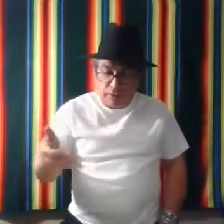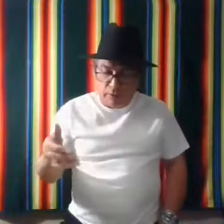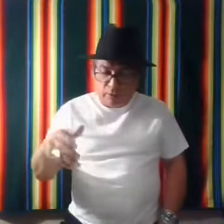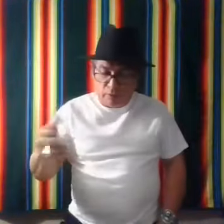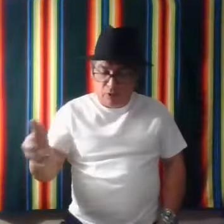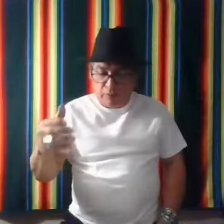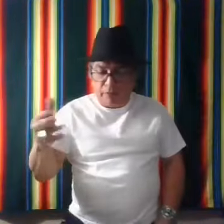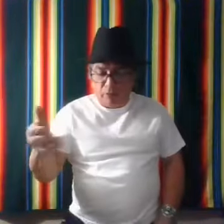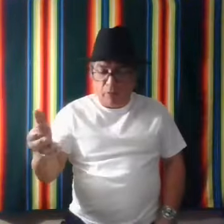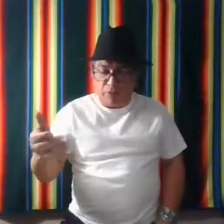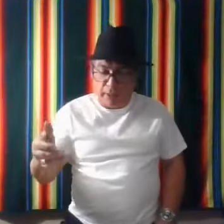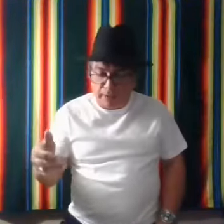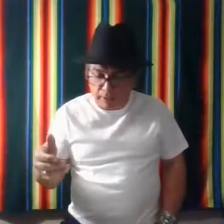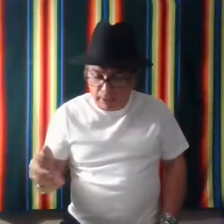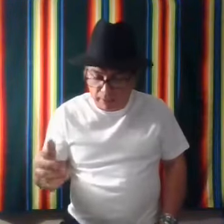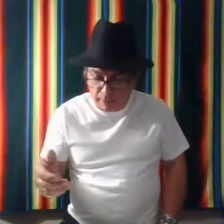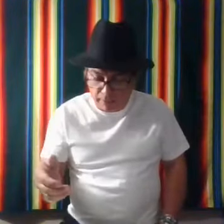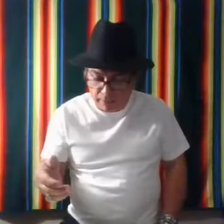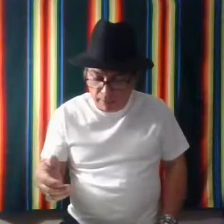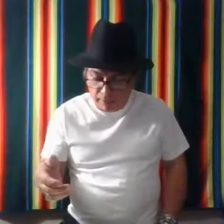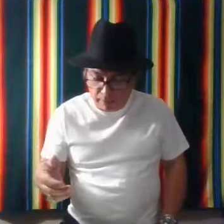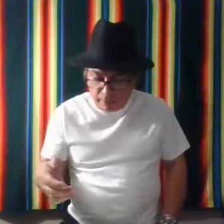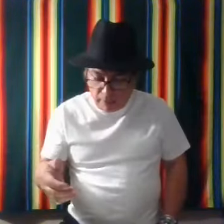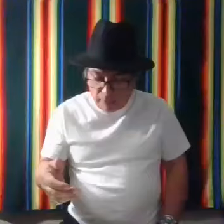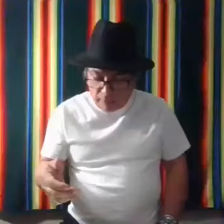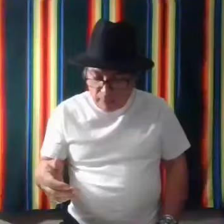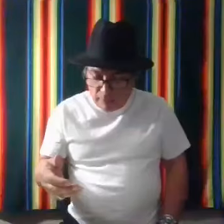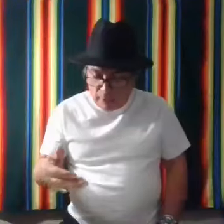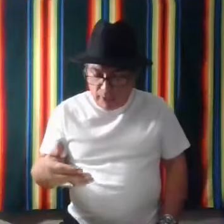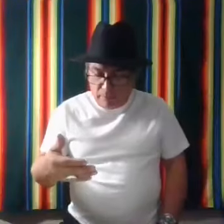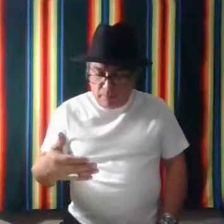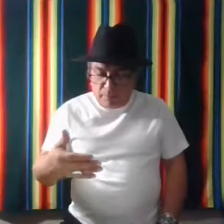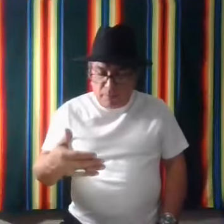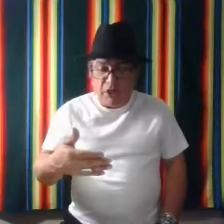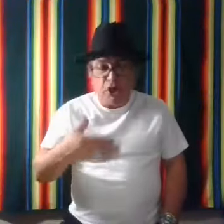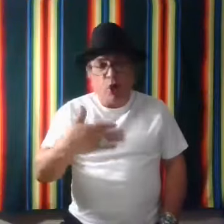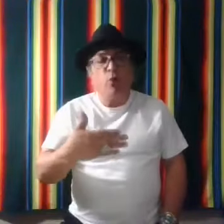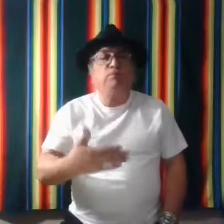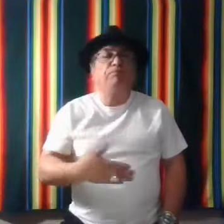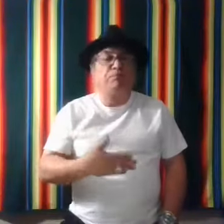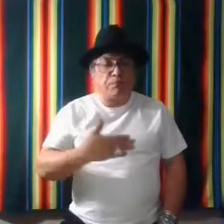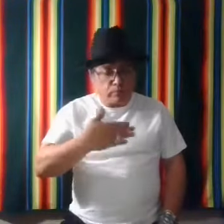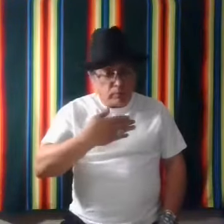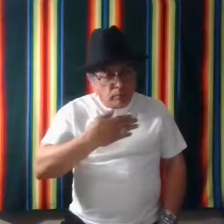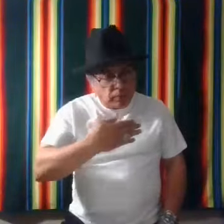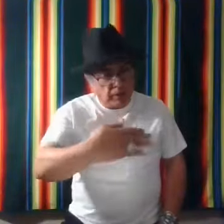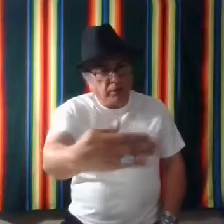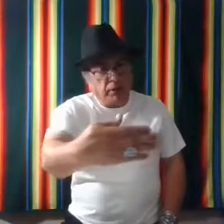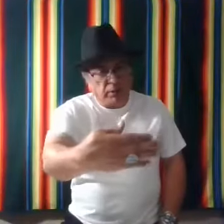Put about three or four signs in that. Um, and no is this.